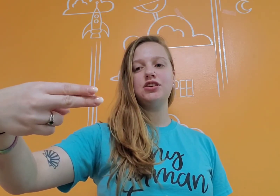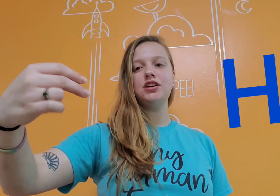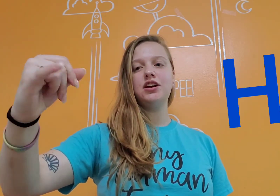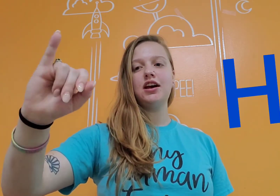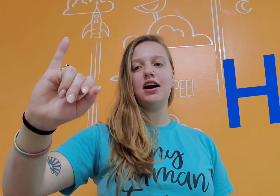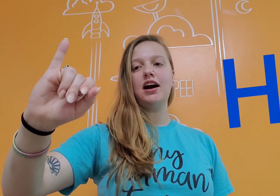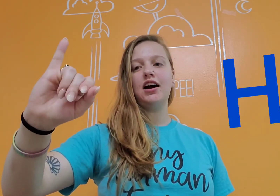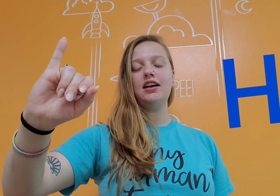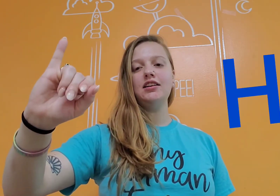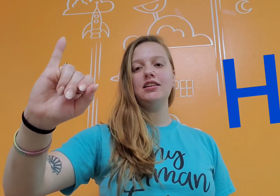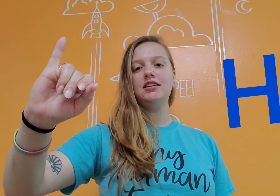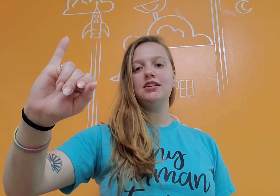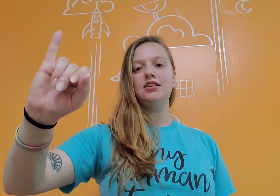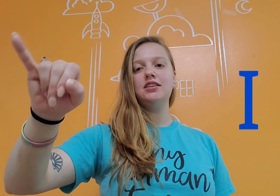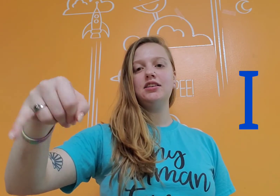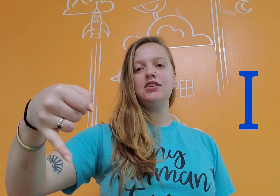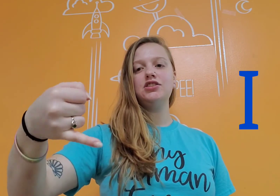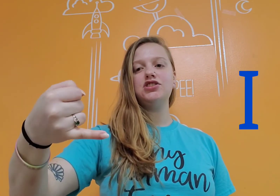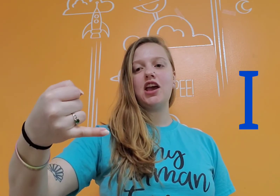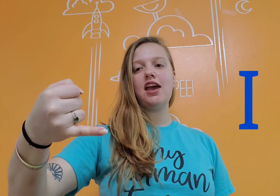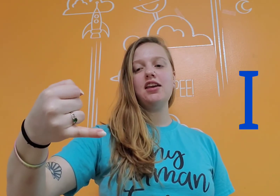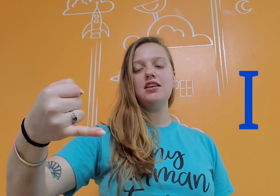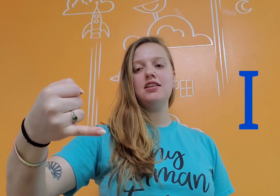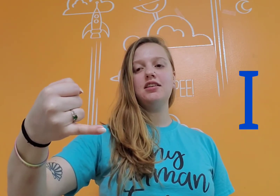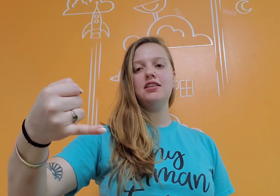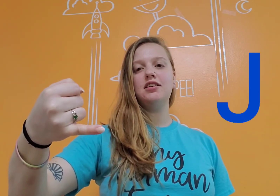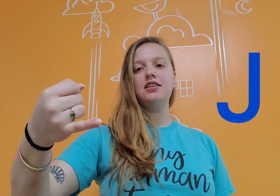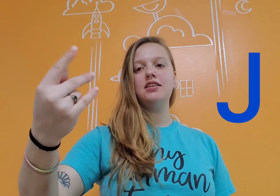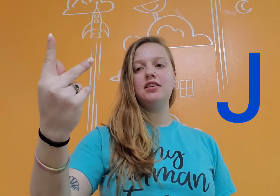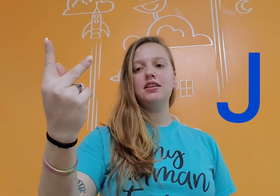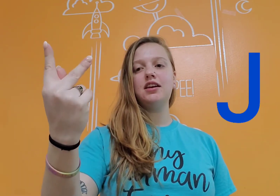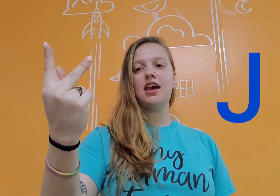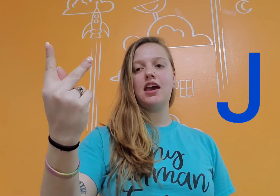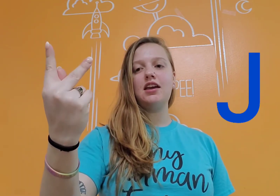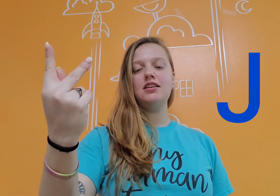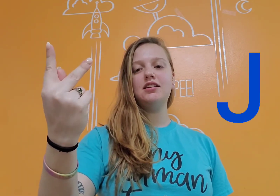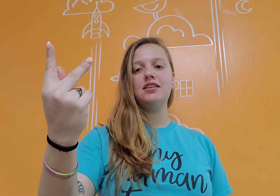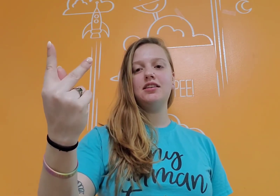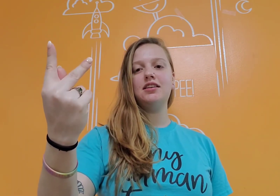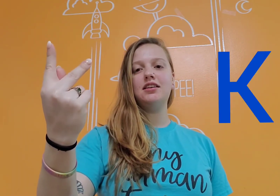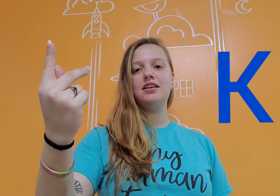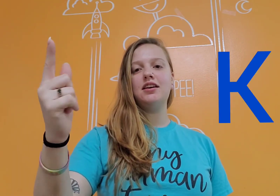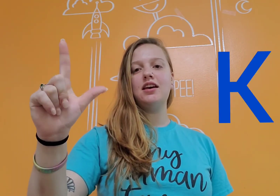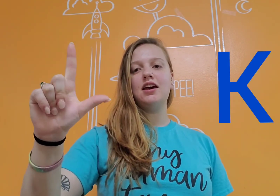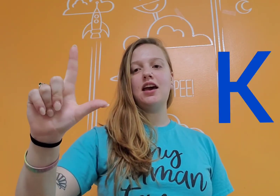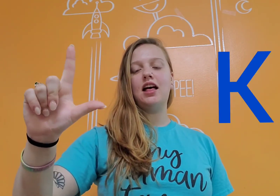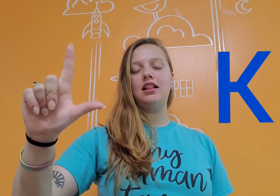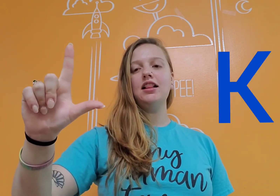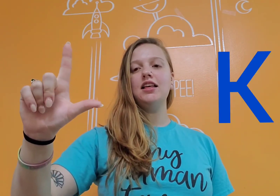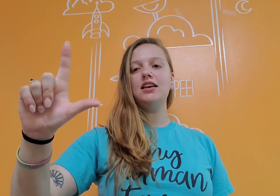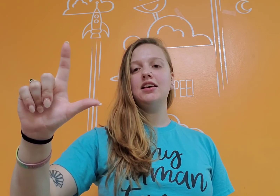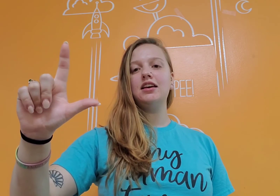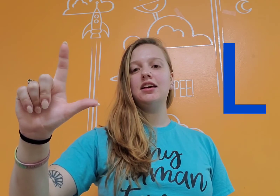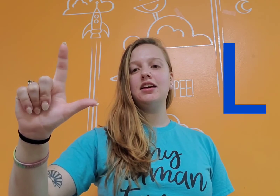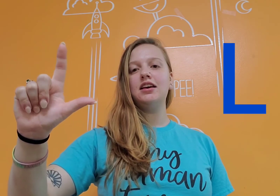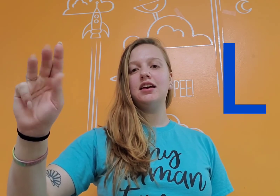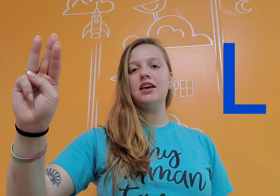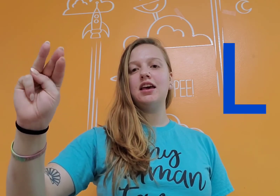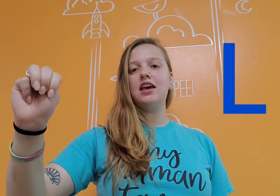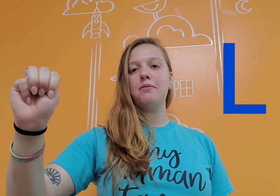I, J, K, L, M,